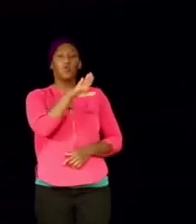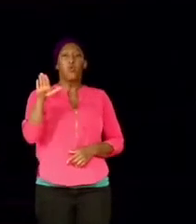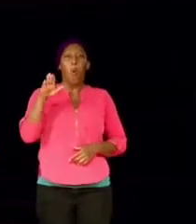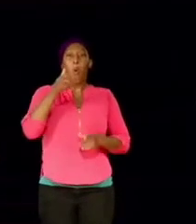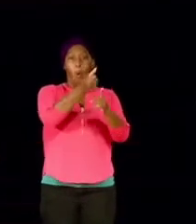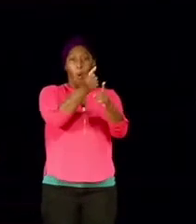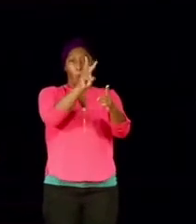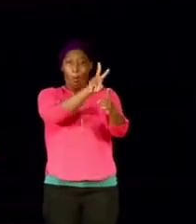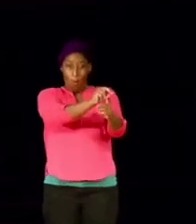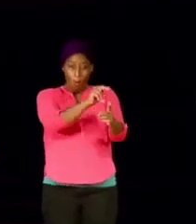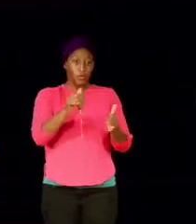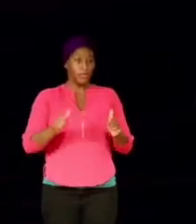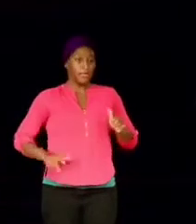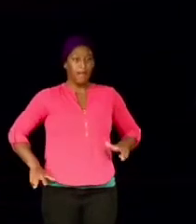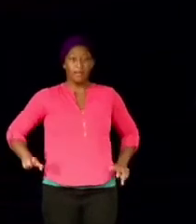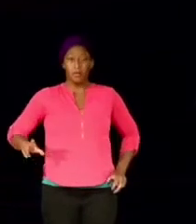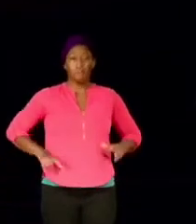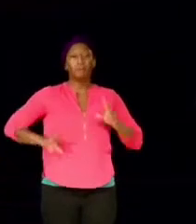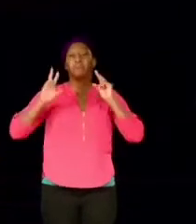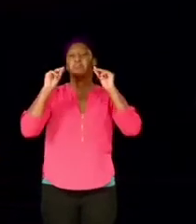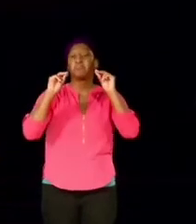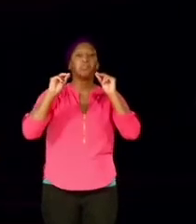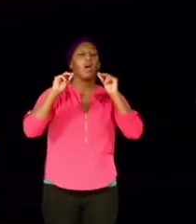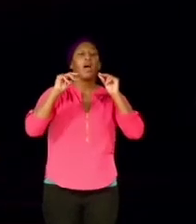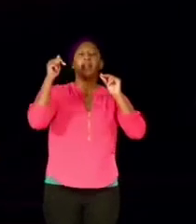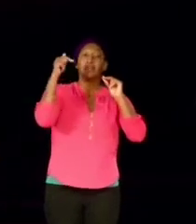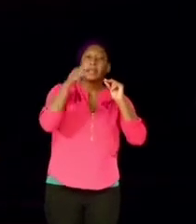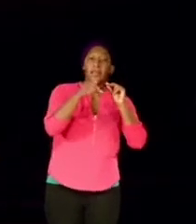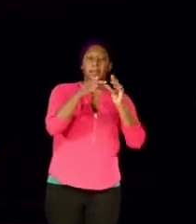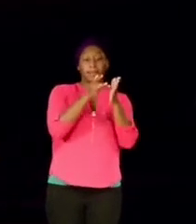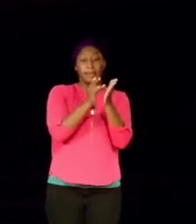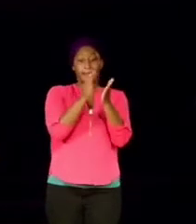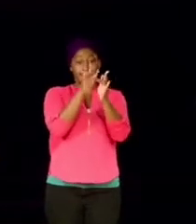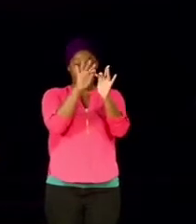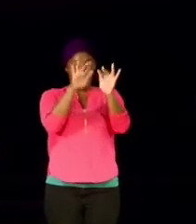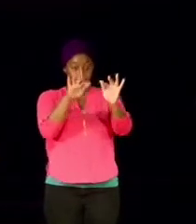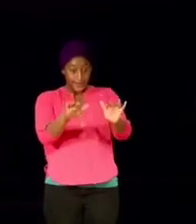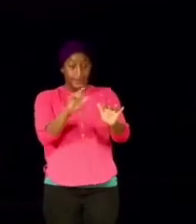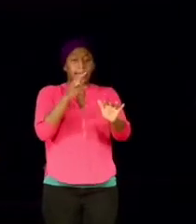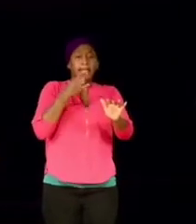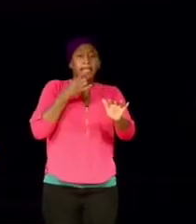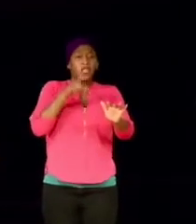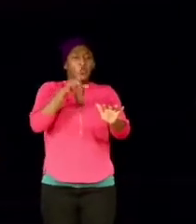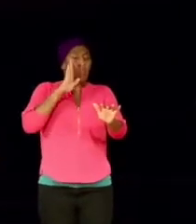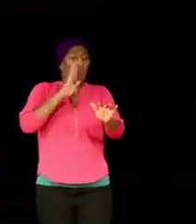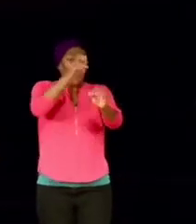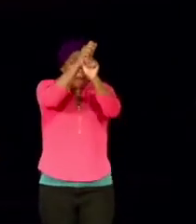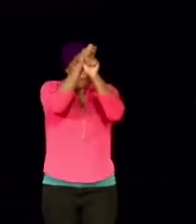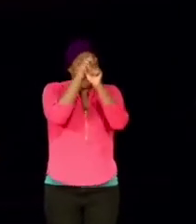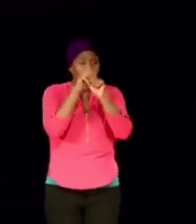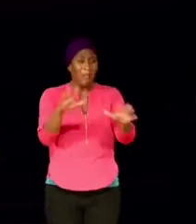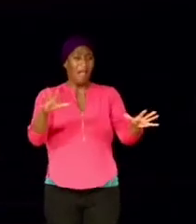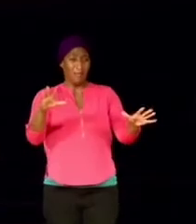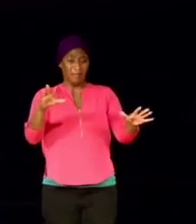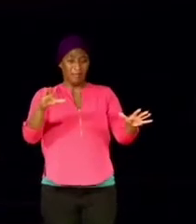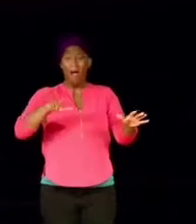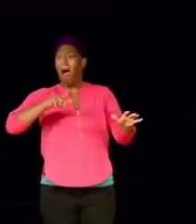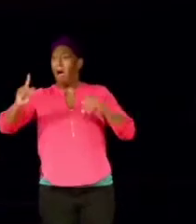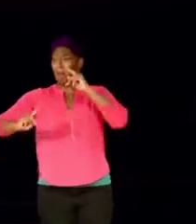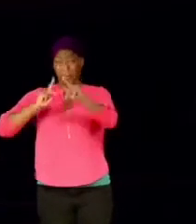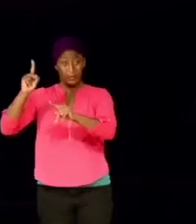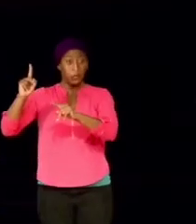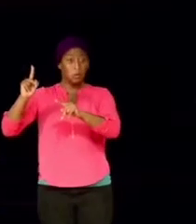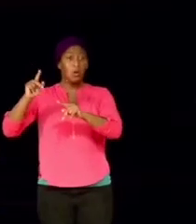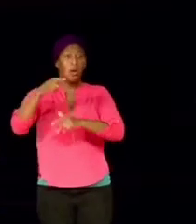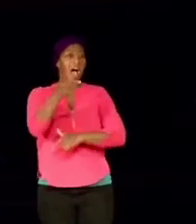Because the text says, and you will be a blessing to other folk. I got